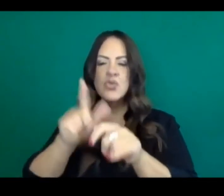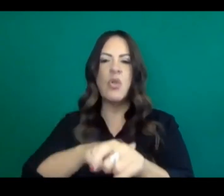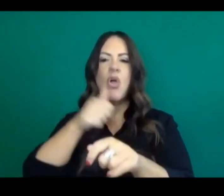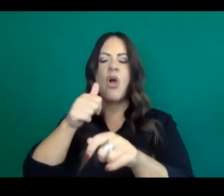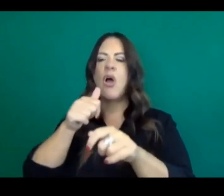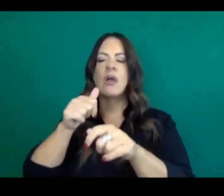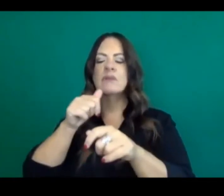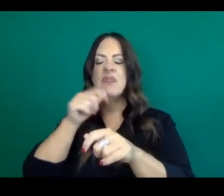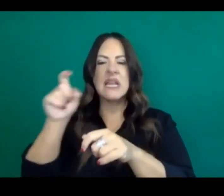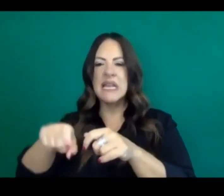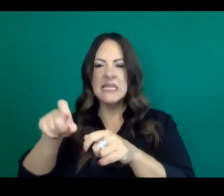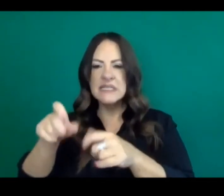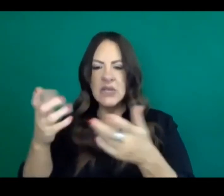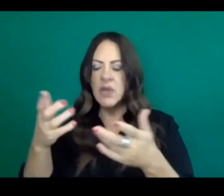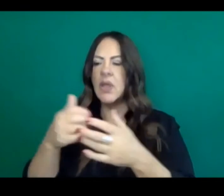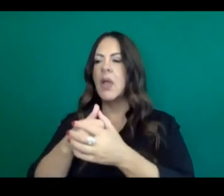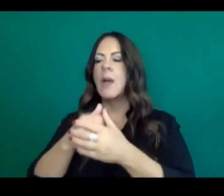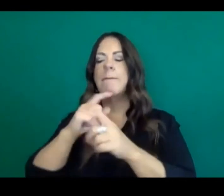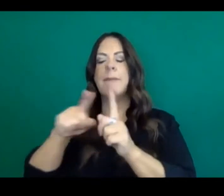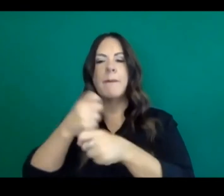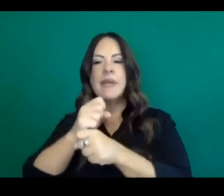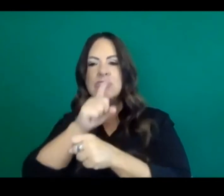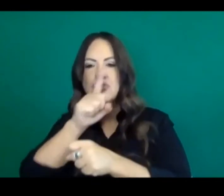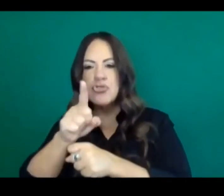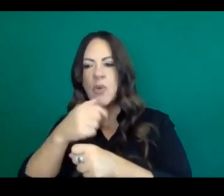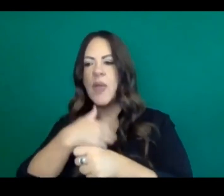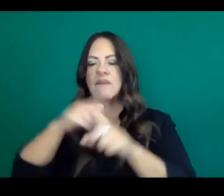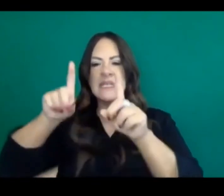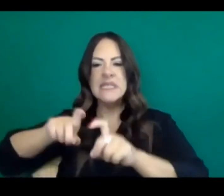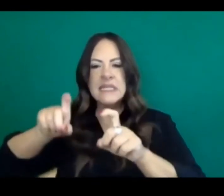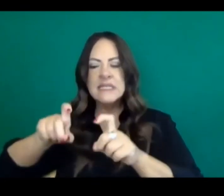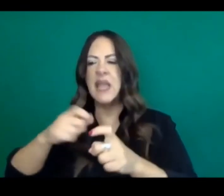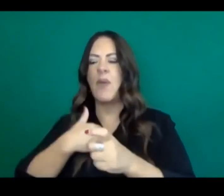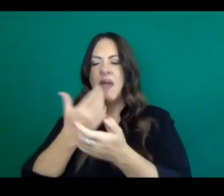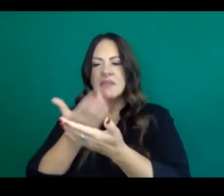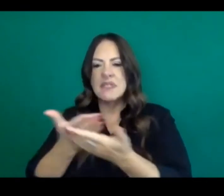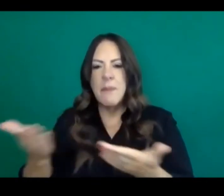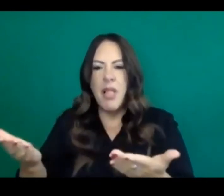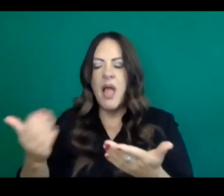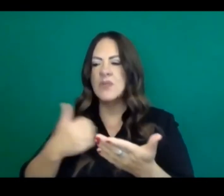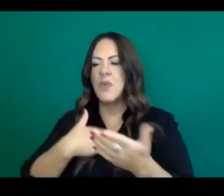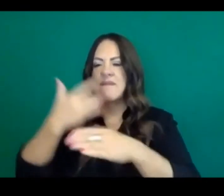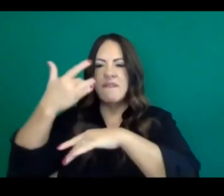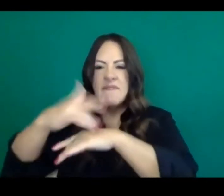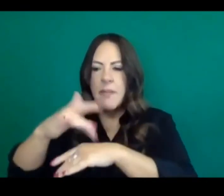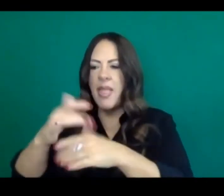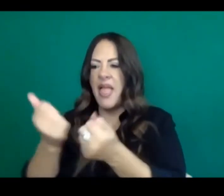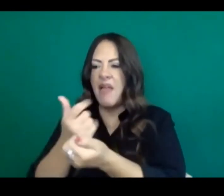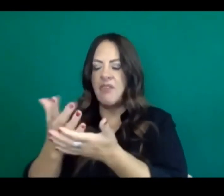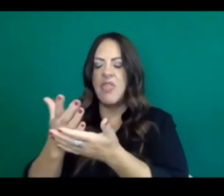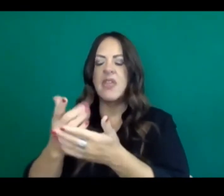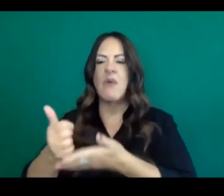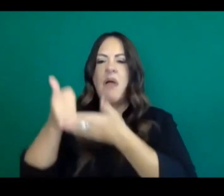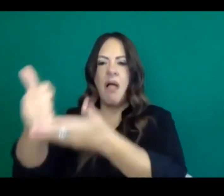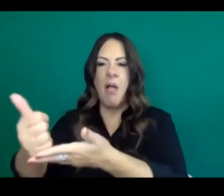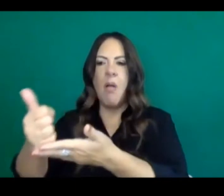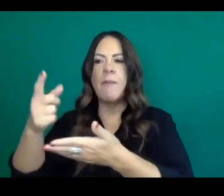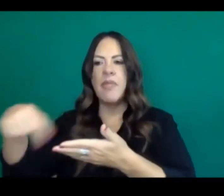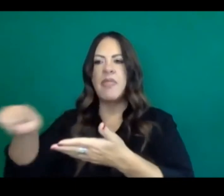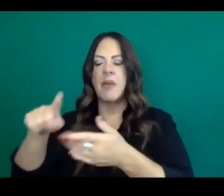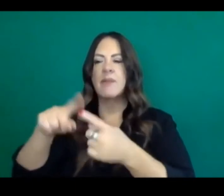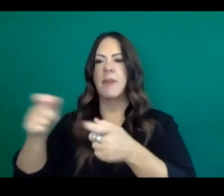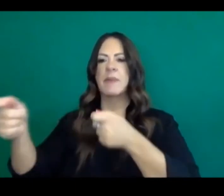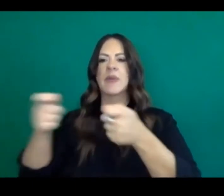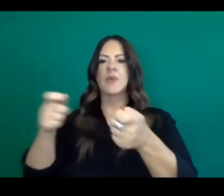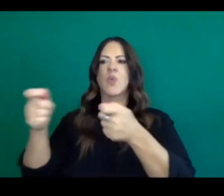had not just testing but other important supplies and space to be able to manage the number of patients.